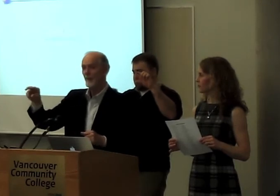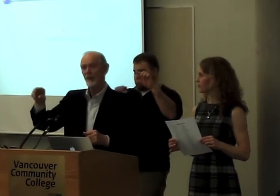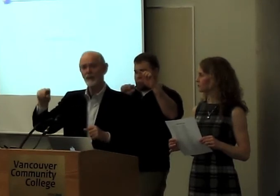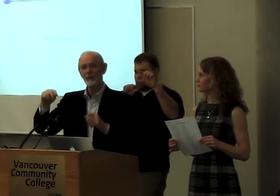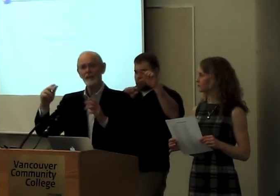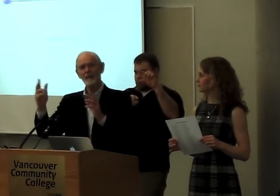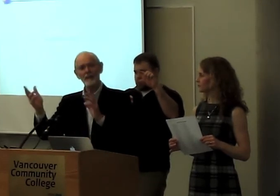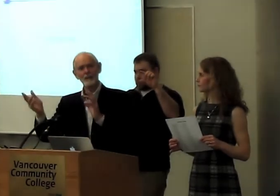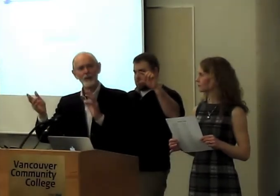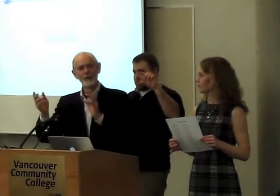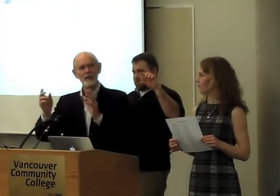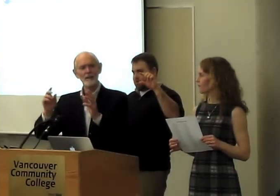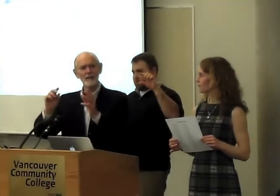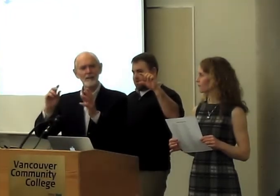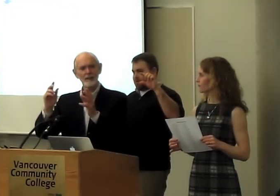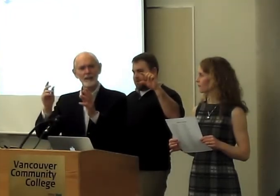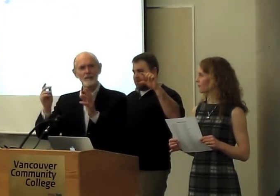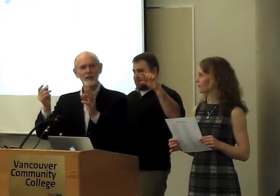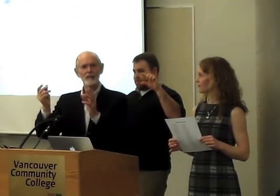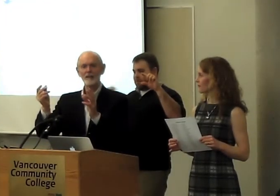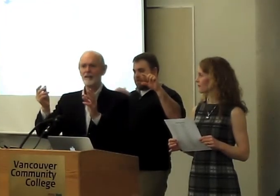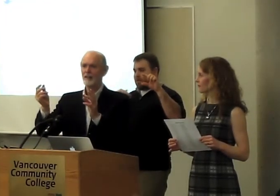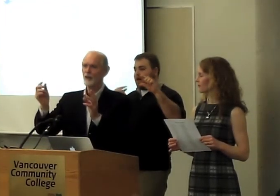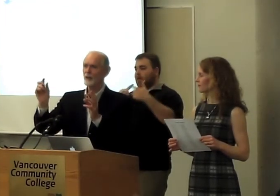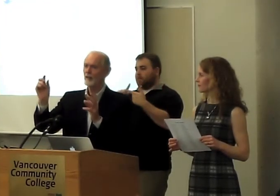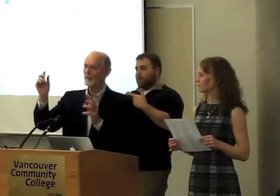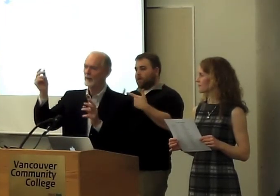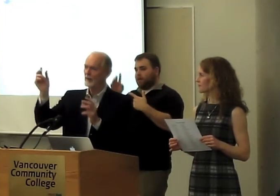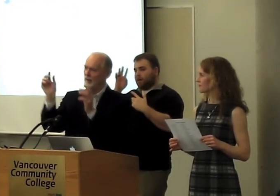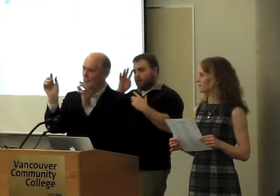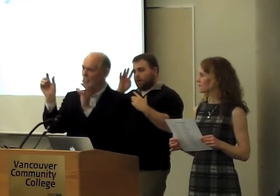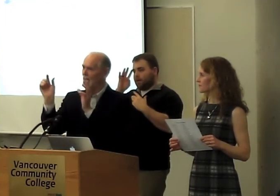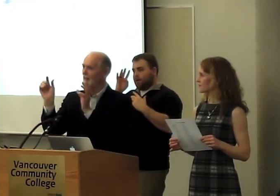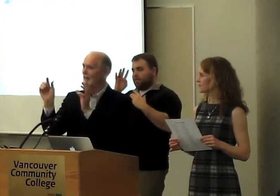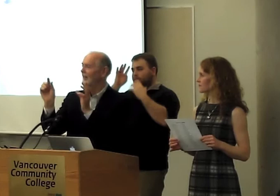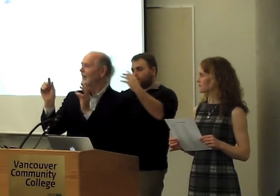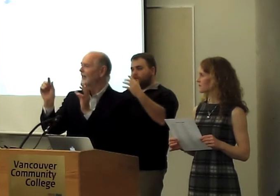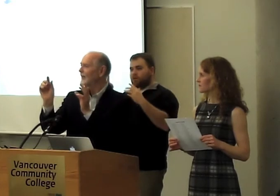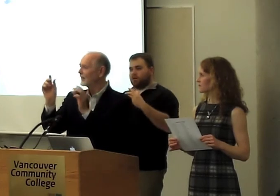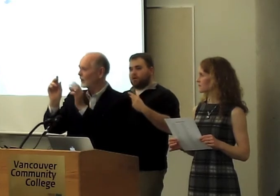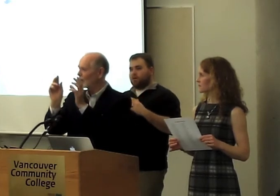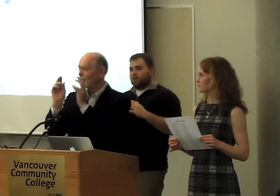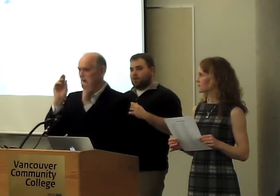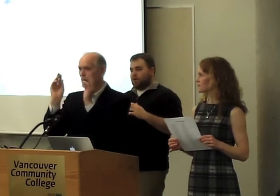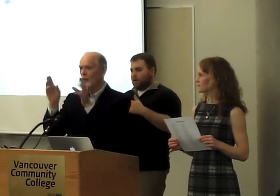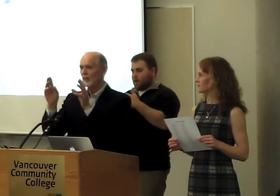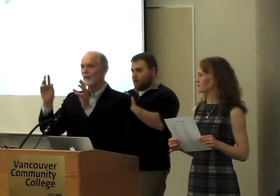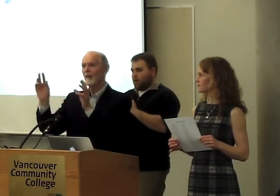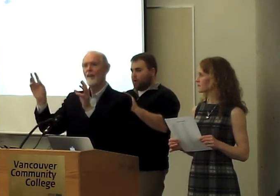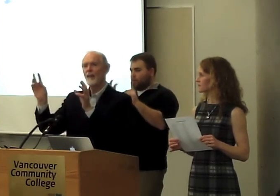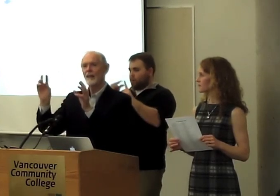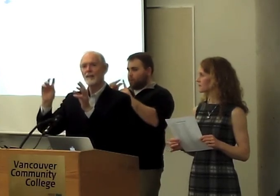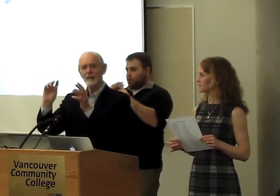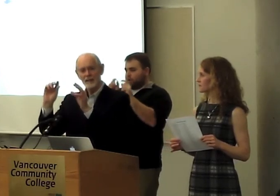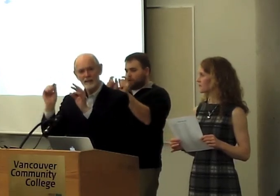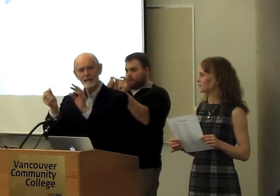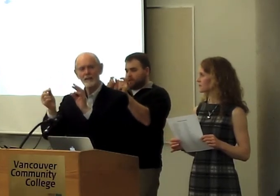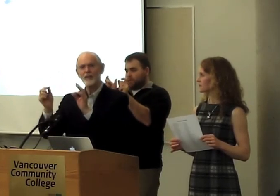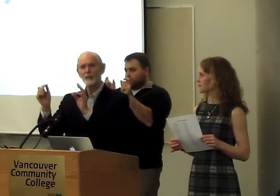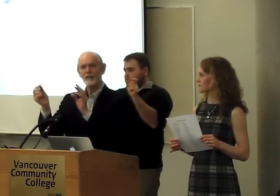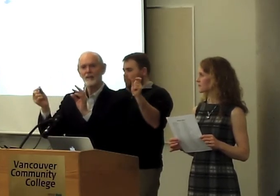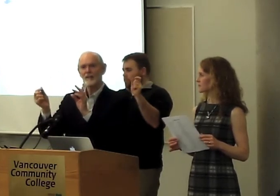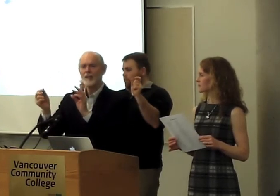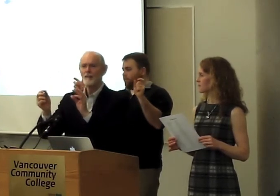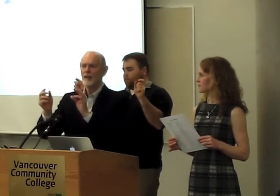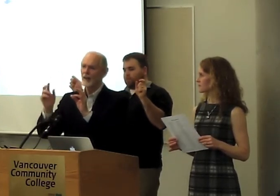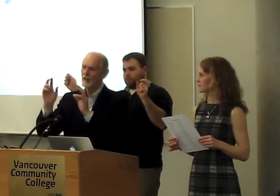way. And then what they did, they invented the notion of space for the word. And then these